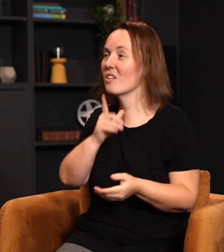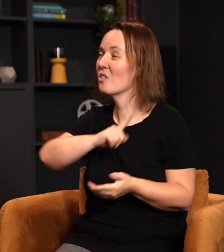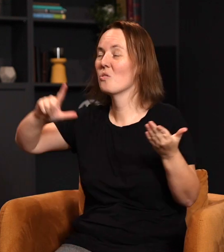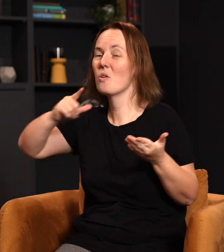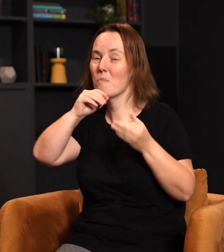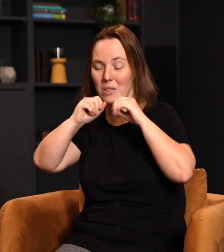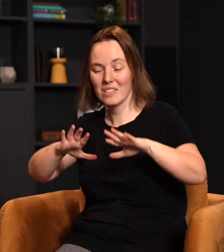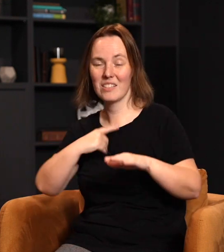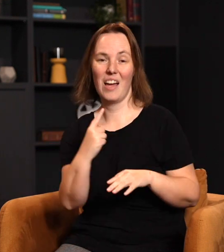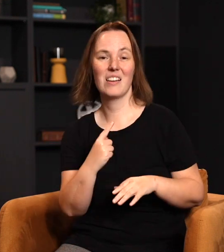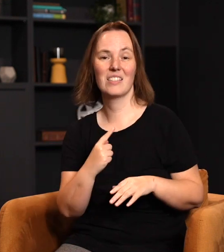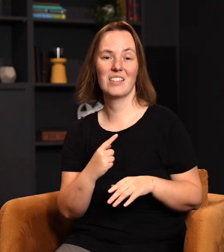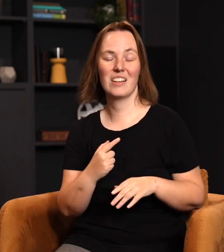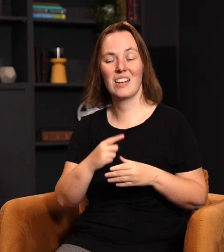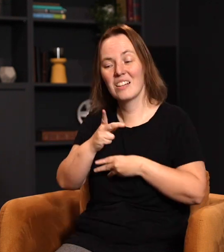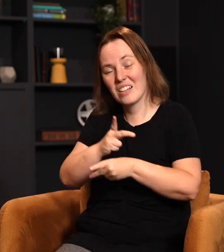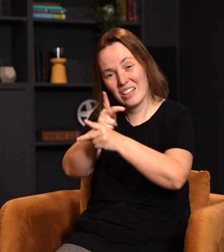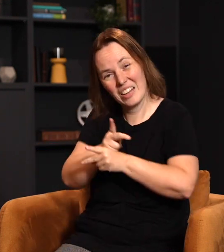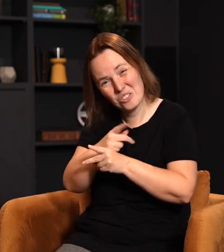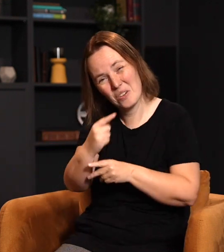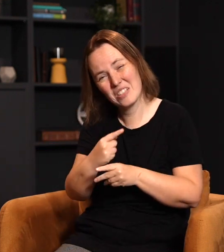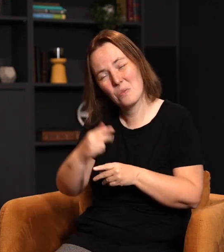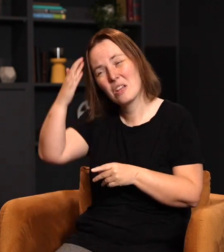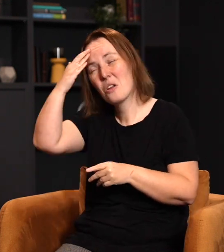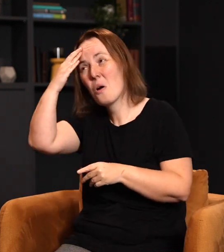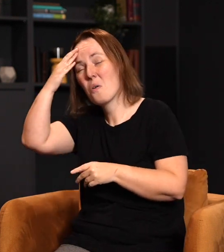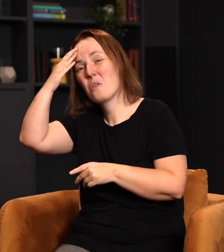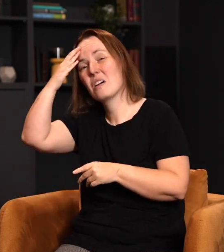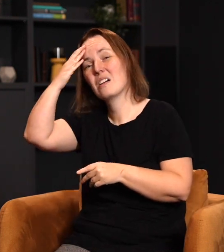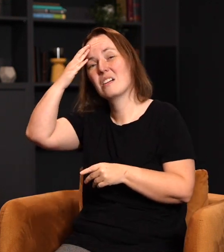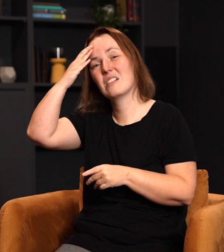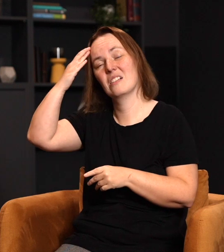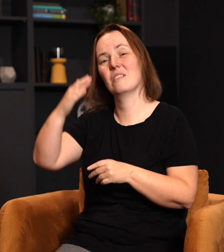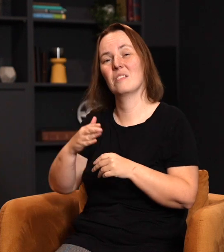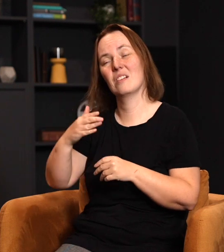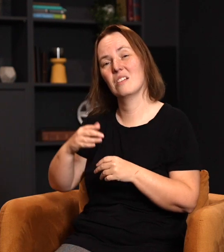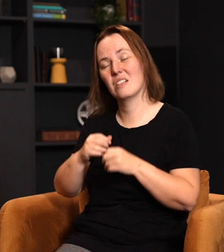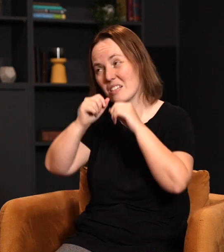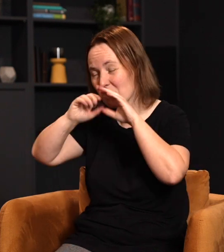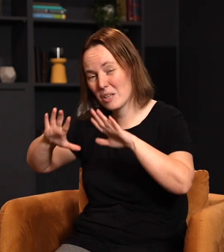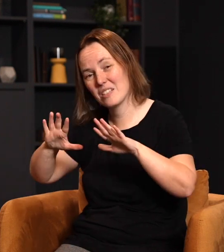and cares for us, that we know his peace, we know his prosperity, we know his purposes, why? In order to minister those to others.